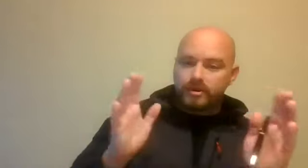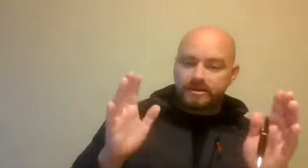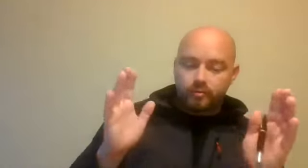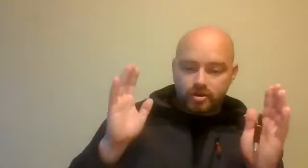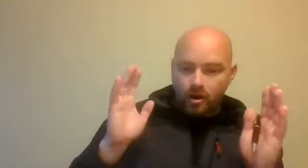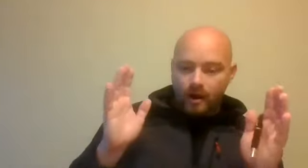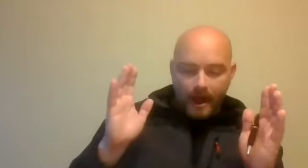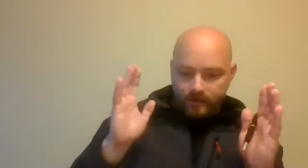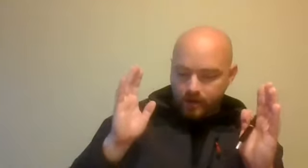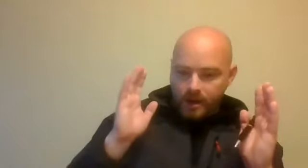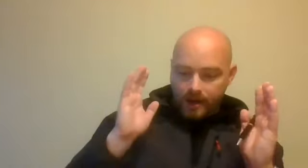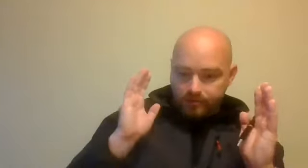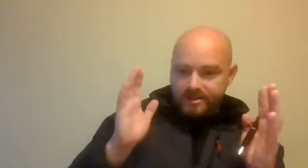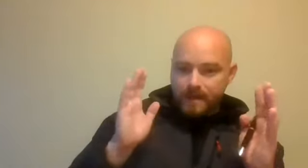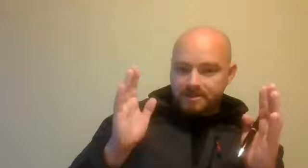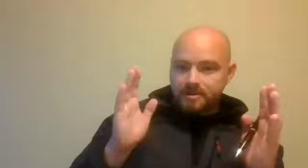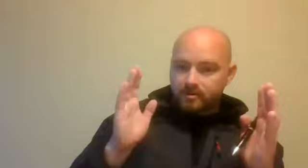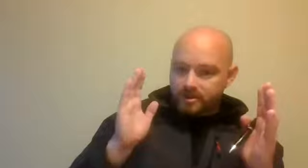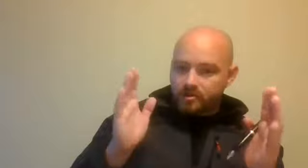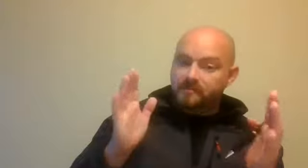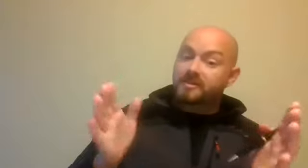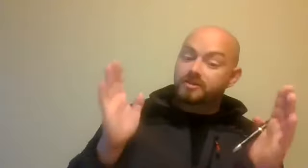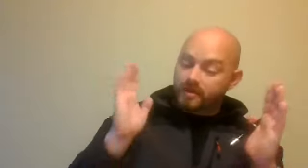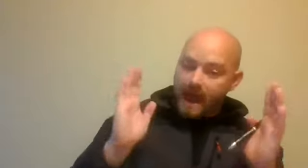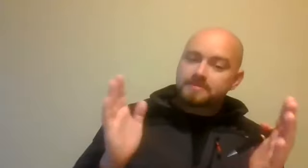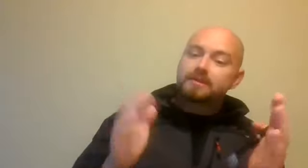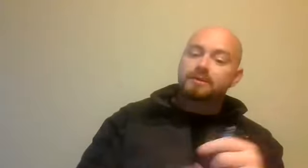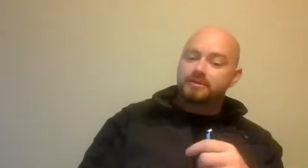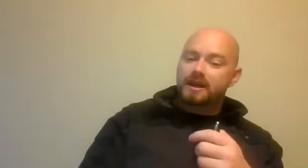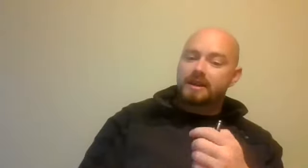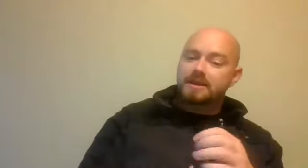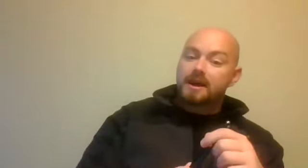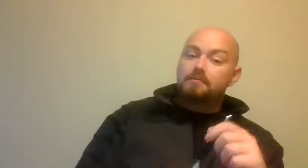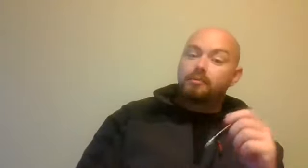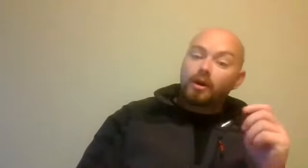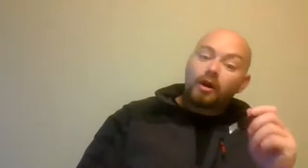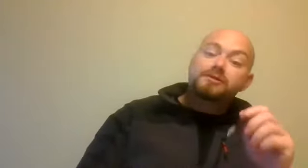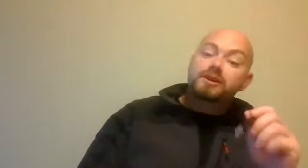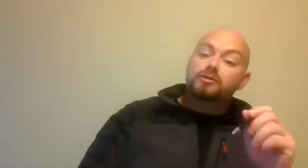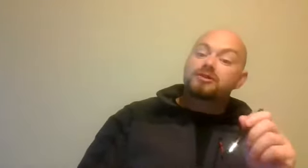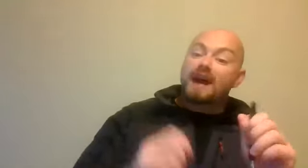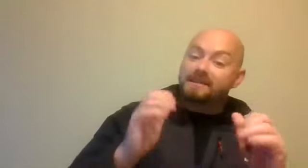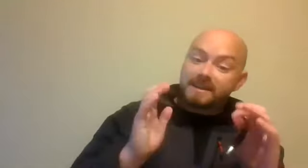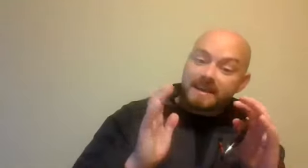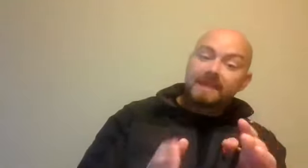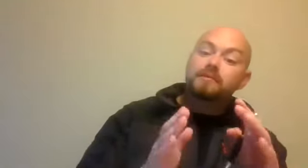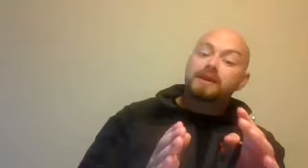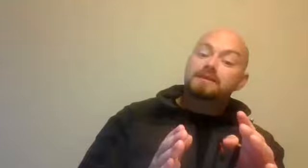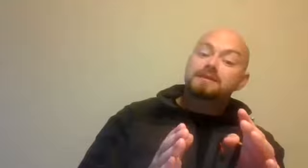brilliant. should, if you're a risk management or a security professional, you should absolutely understand that. But we also need to understand in tandem with that,